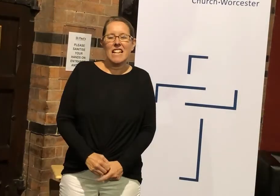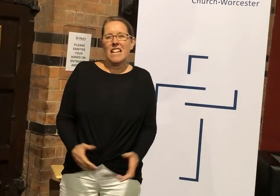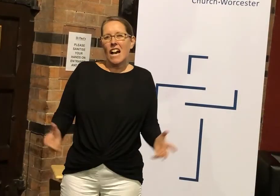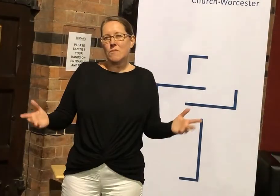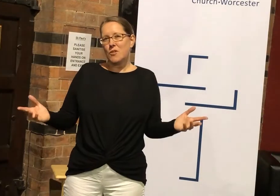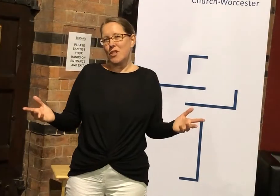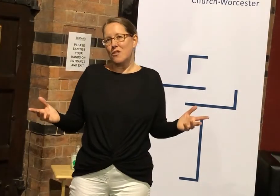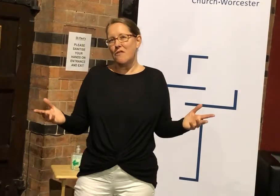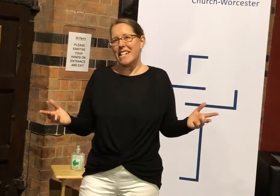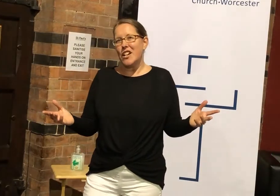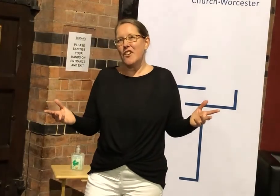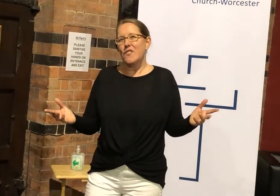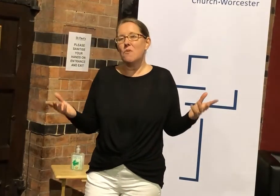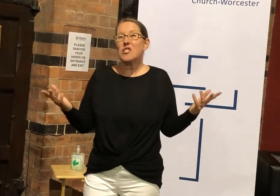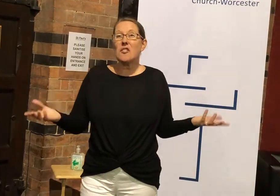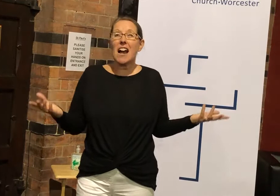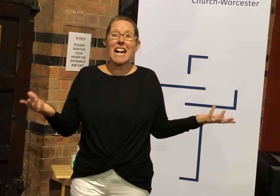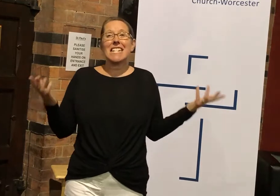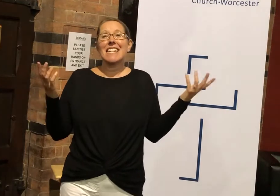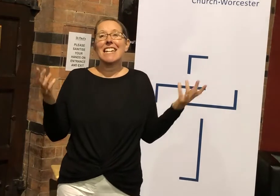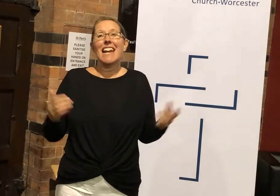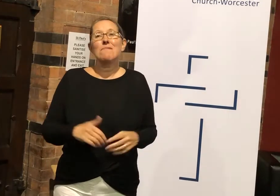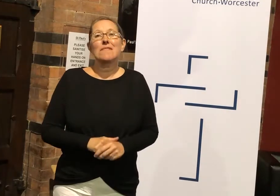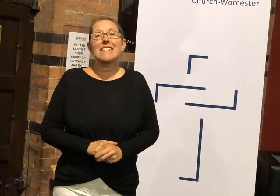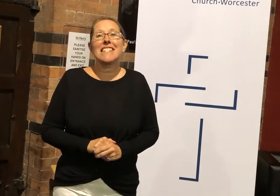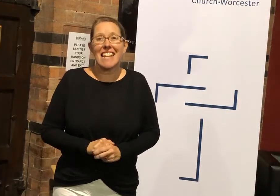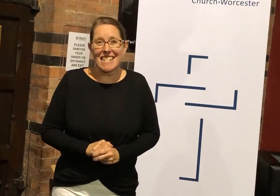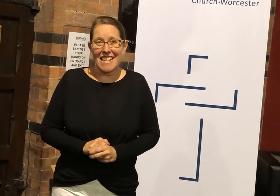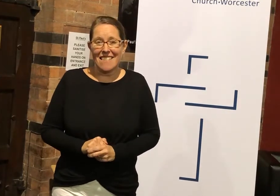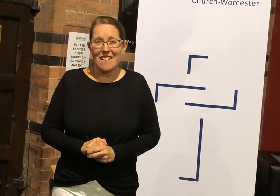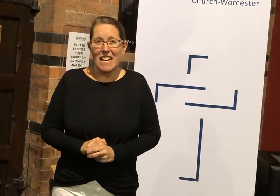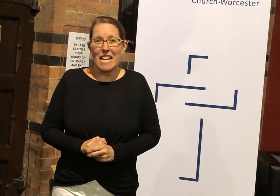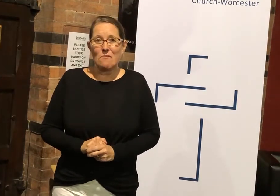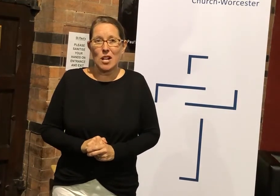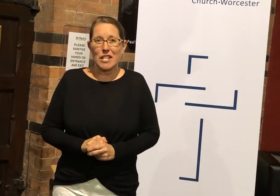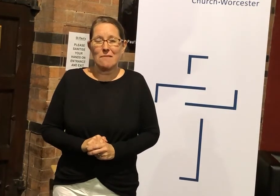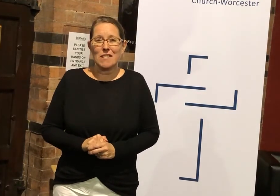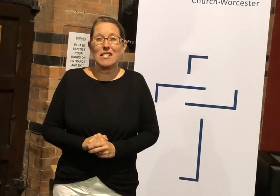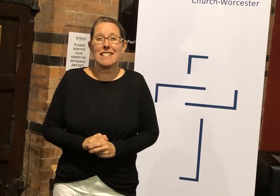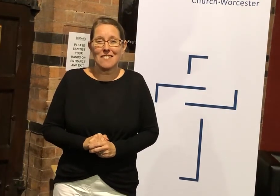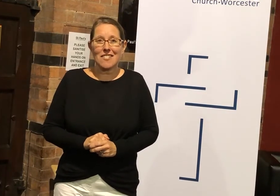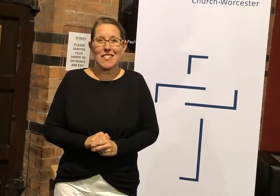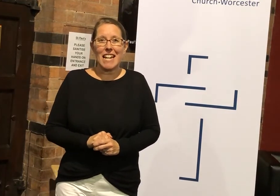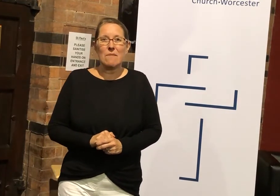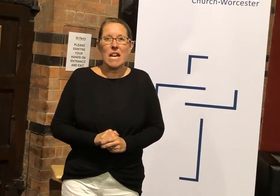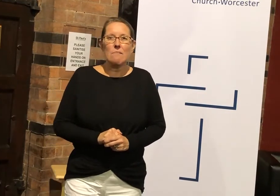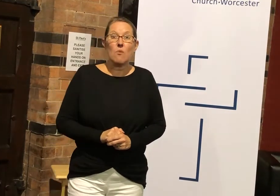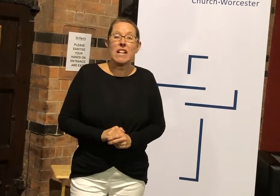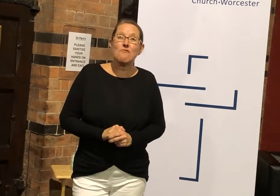I'm sure you'll already know that we're not actually able to sing together in worship, which is such a shame, but we are